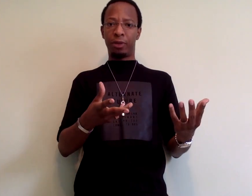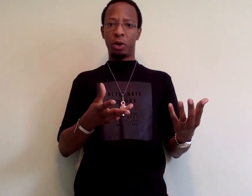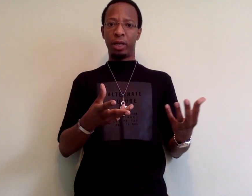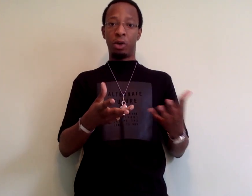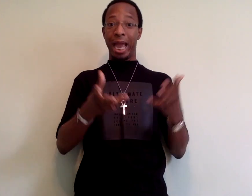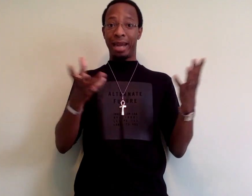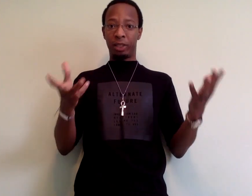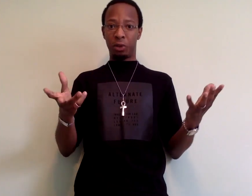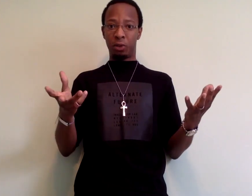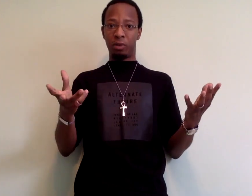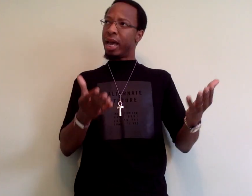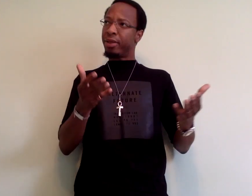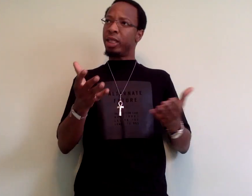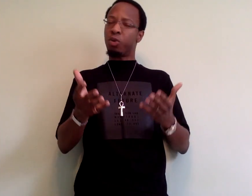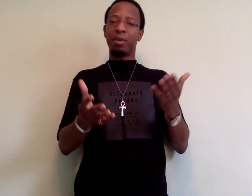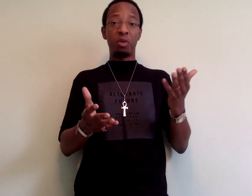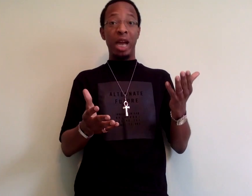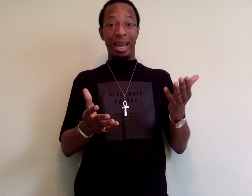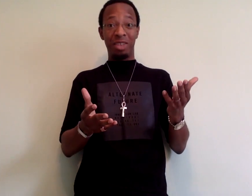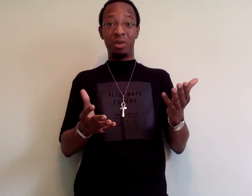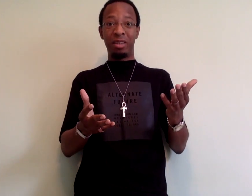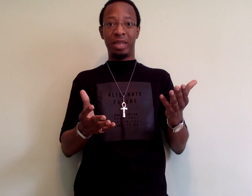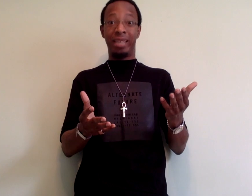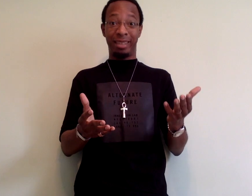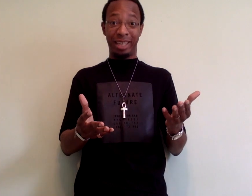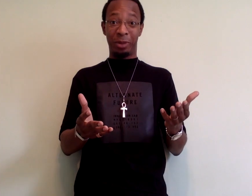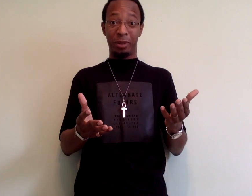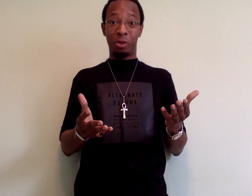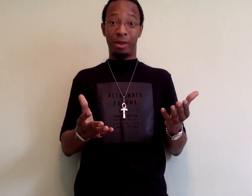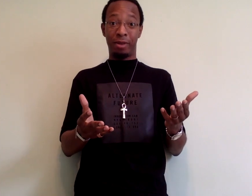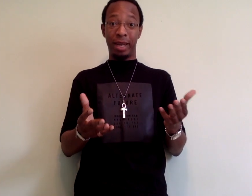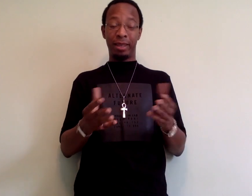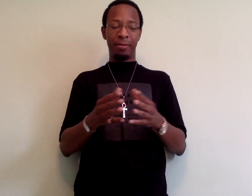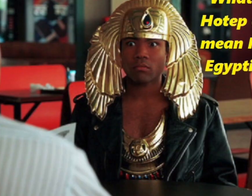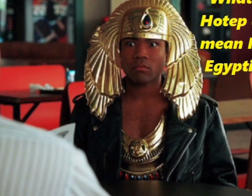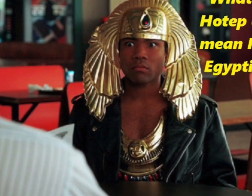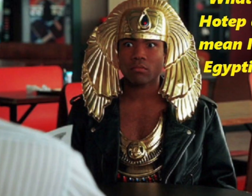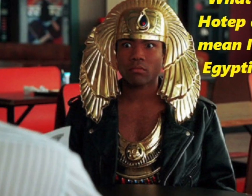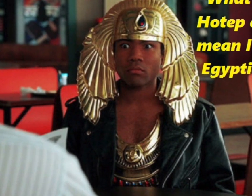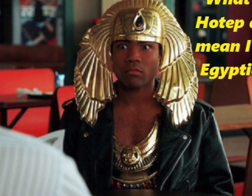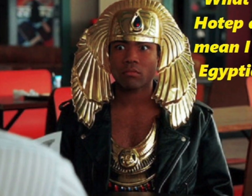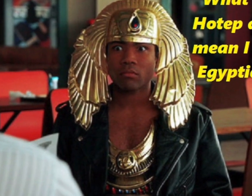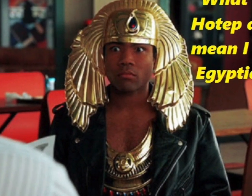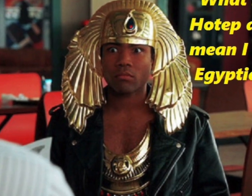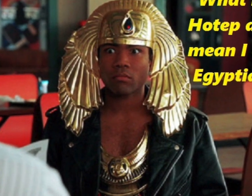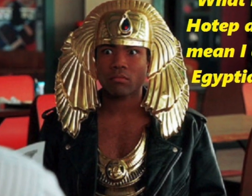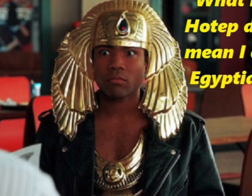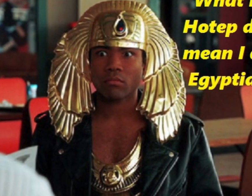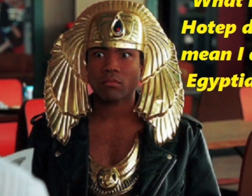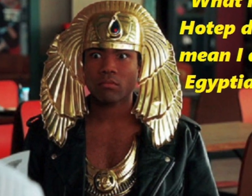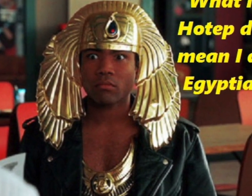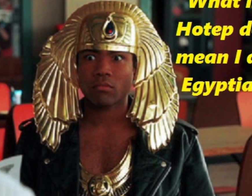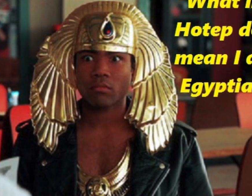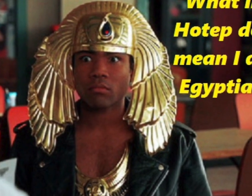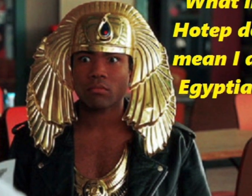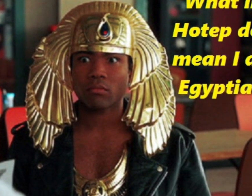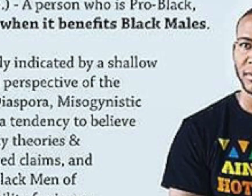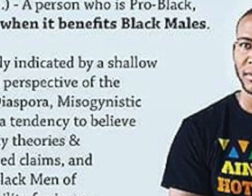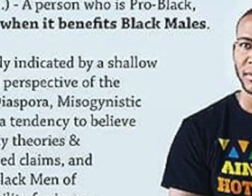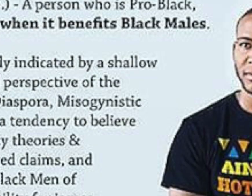thought or attitude, I think it's probably more attitudinal than intellectual, quite frankly. Another term for it that I've seen used recently is HOTEP. It's really